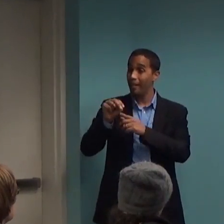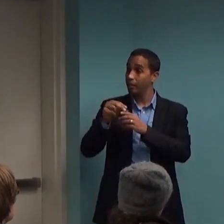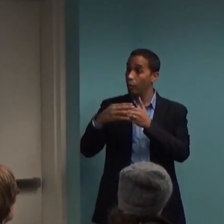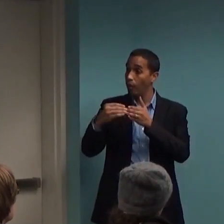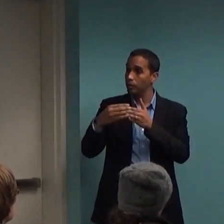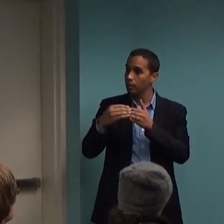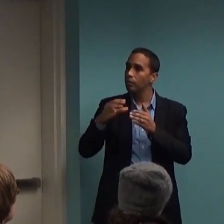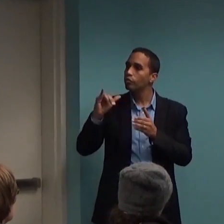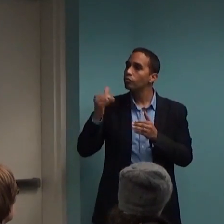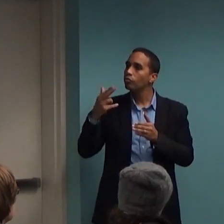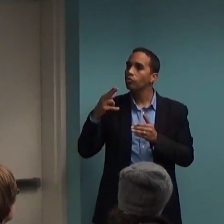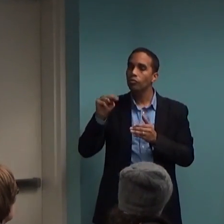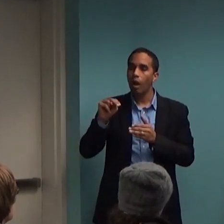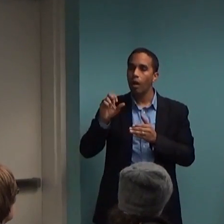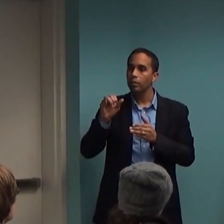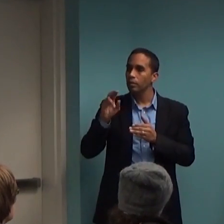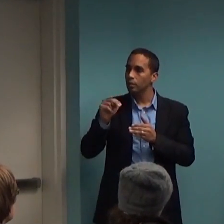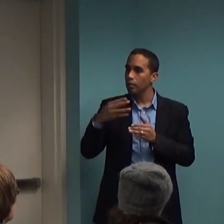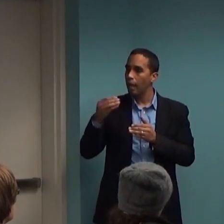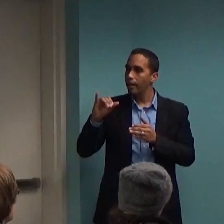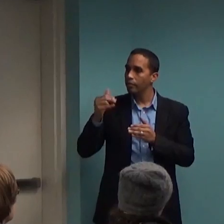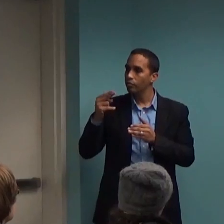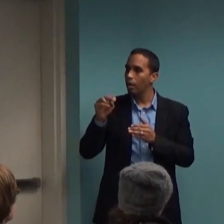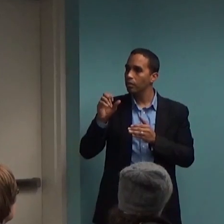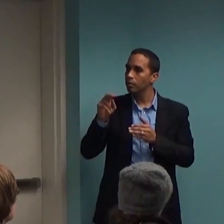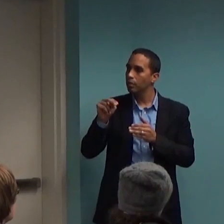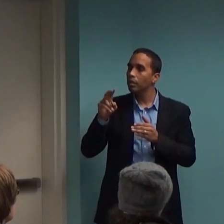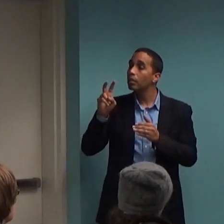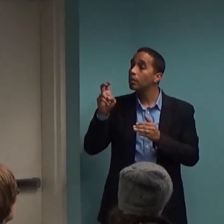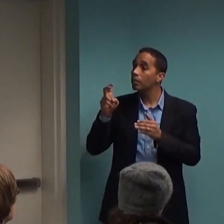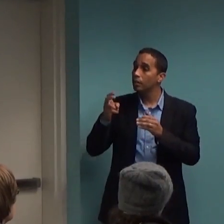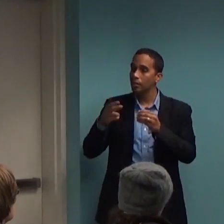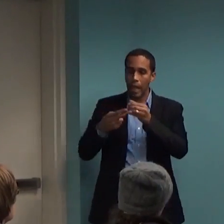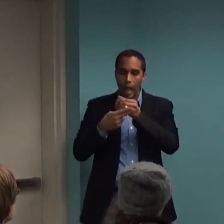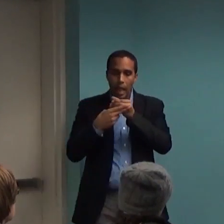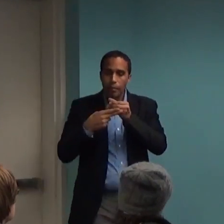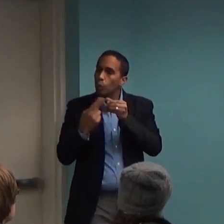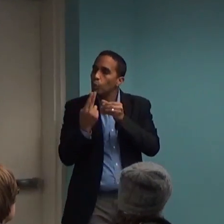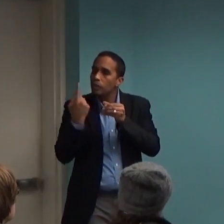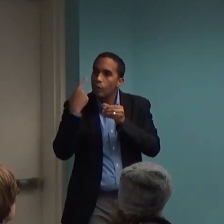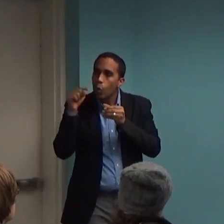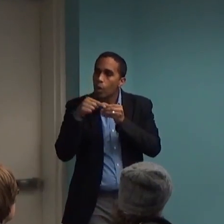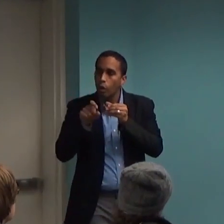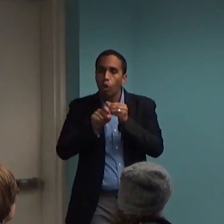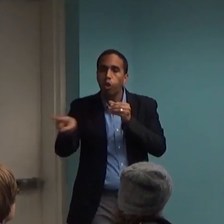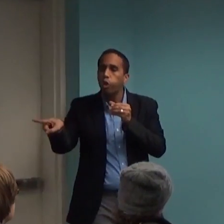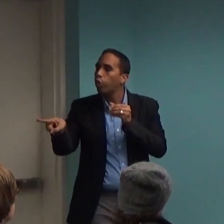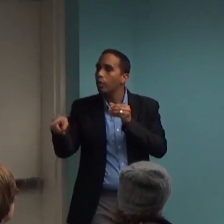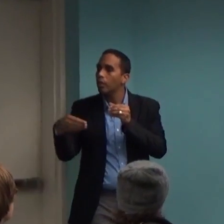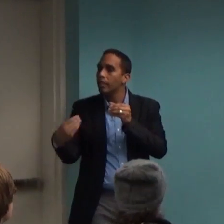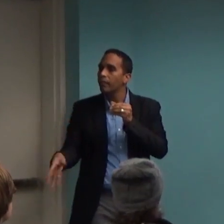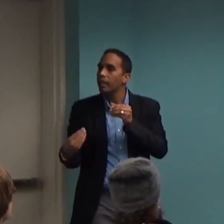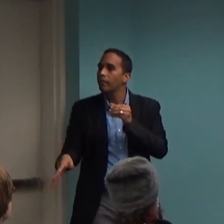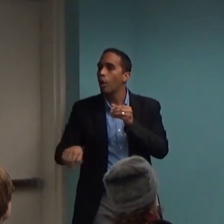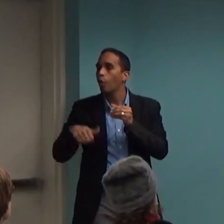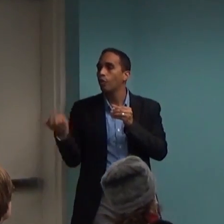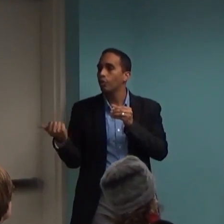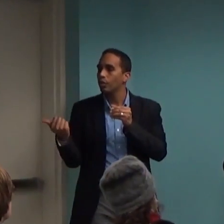off-label usage. So the reason why I should, let me spend a moment on that. In children, usually the research on